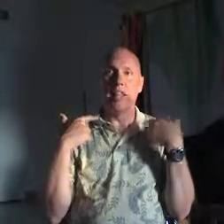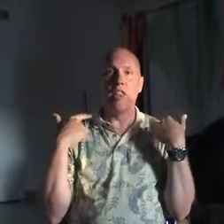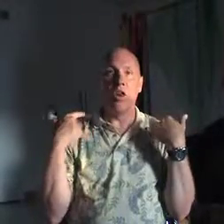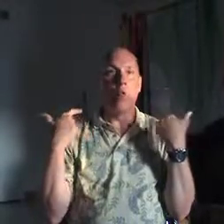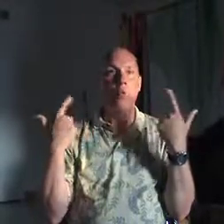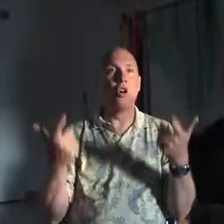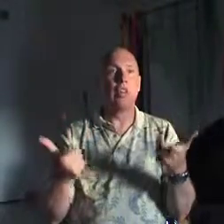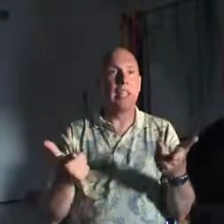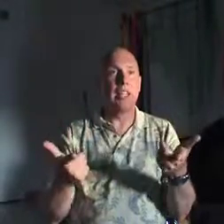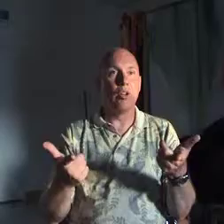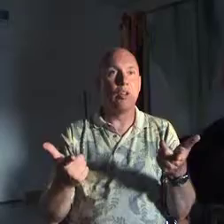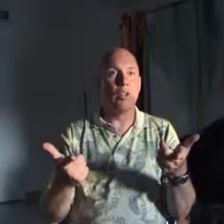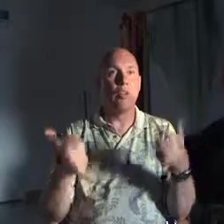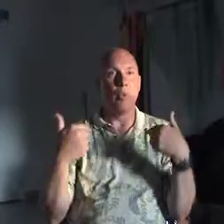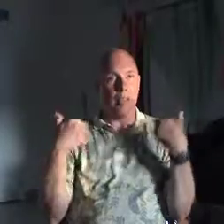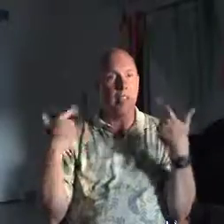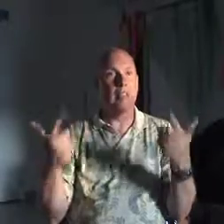then the whole world is healed with it.